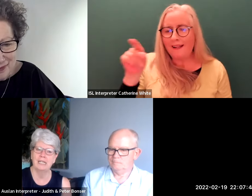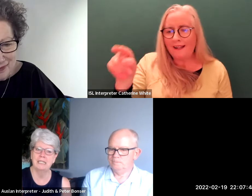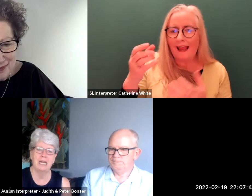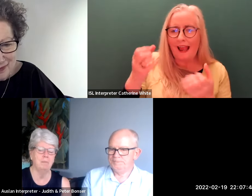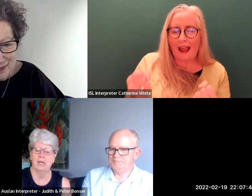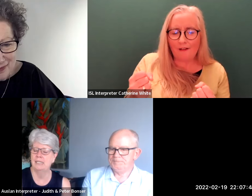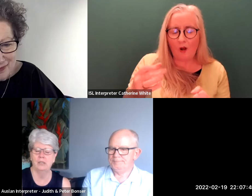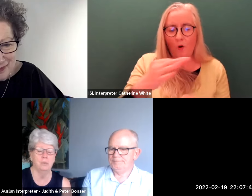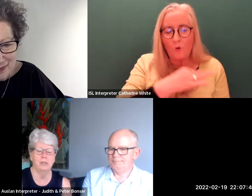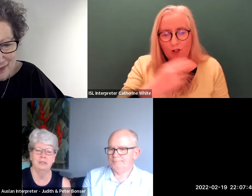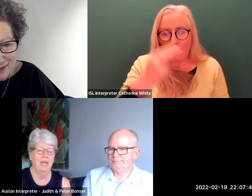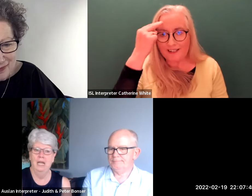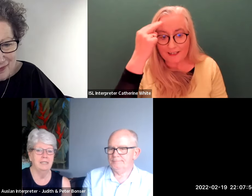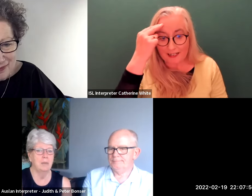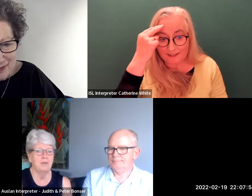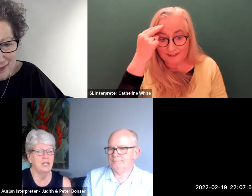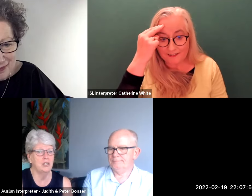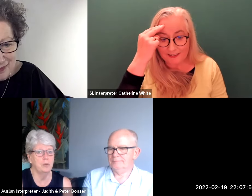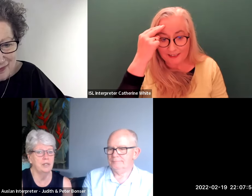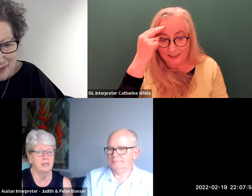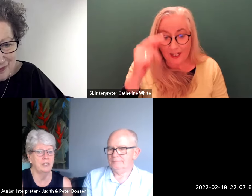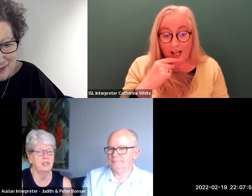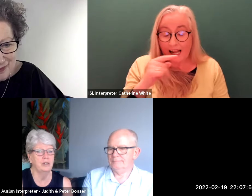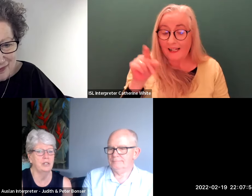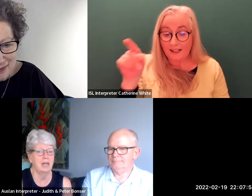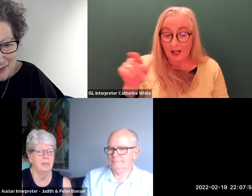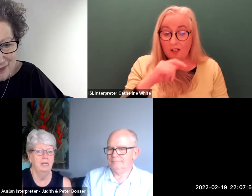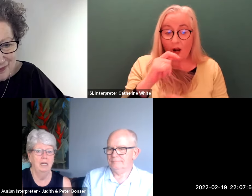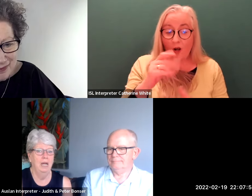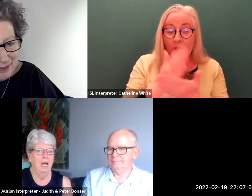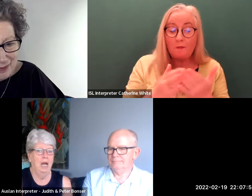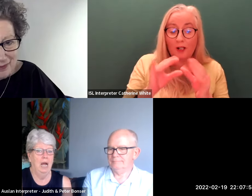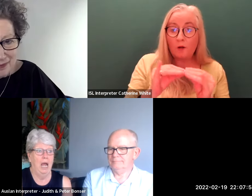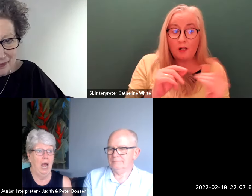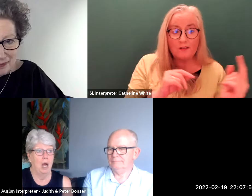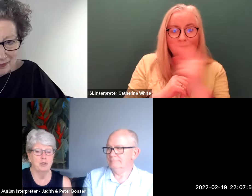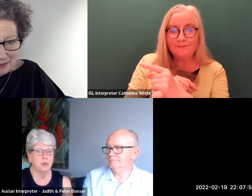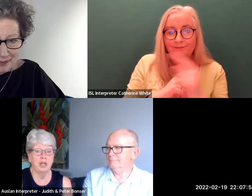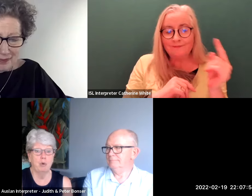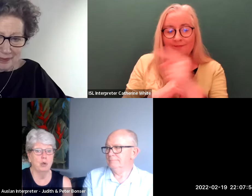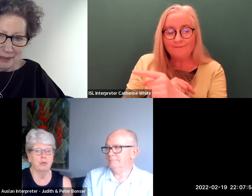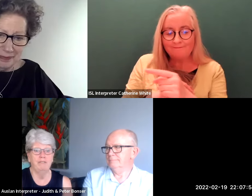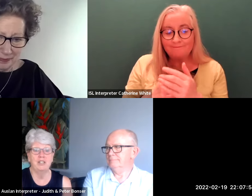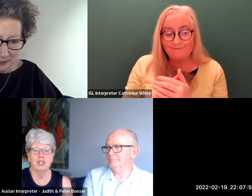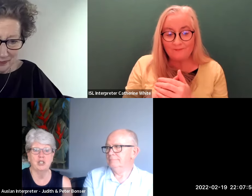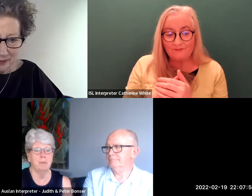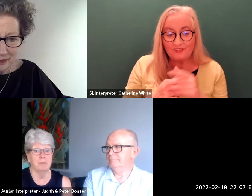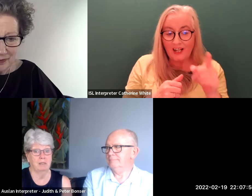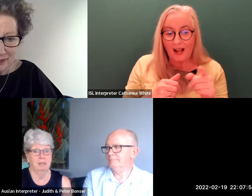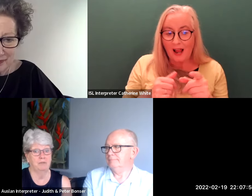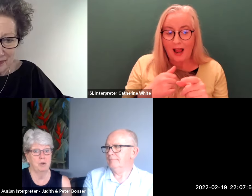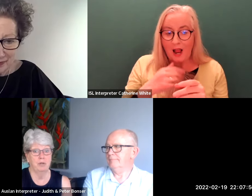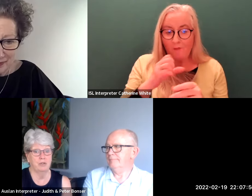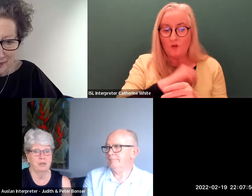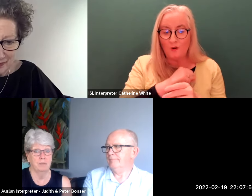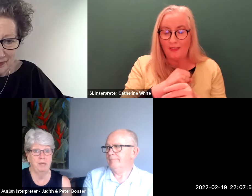good understanding that i tell you what some of the interpreters that have turned up i'm sure they're ordering fish and chips